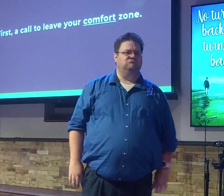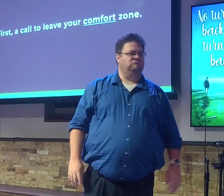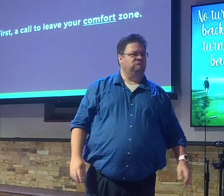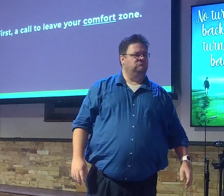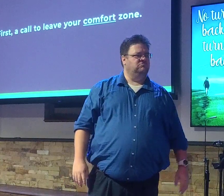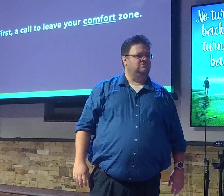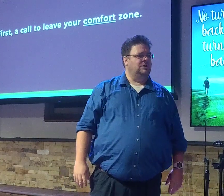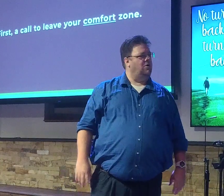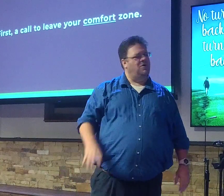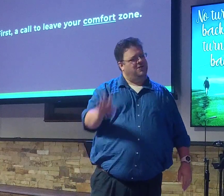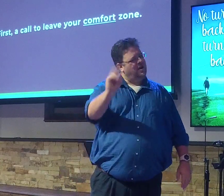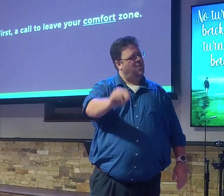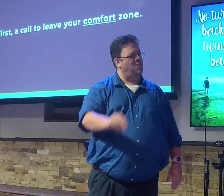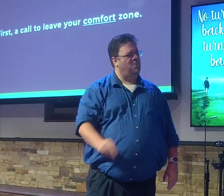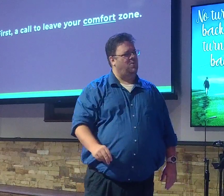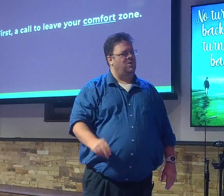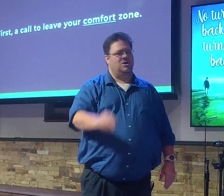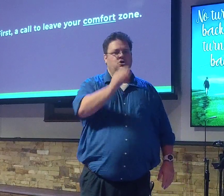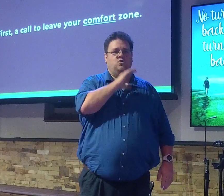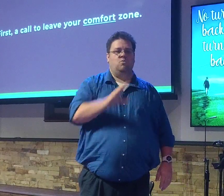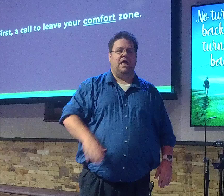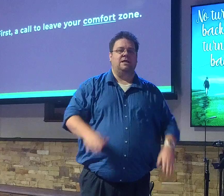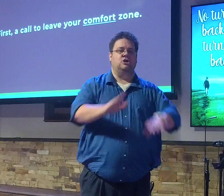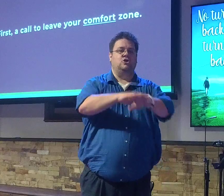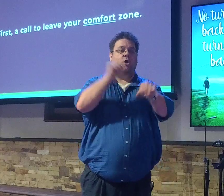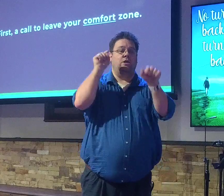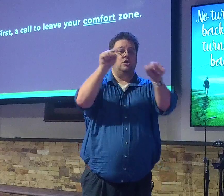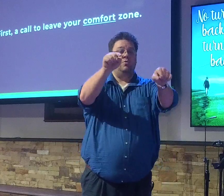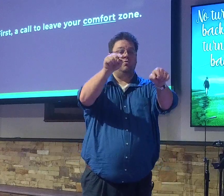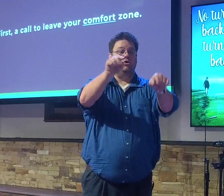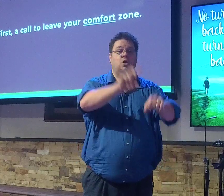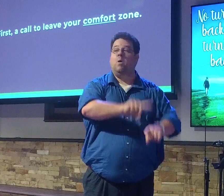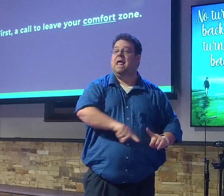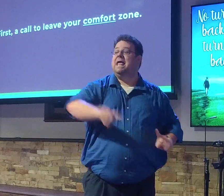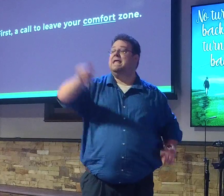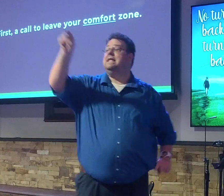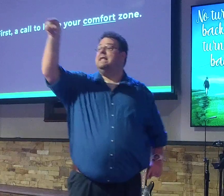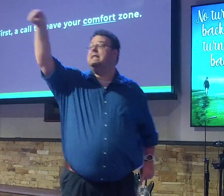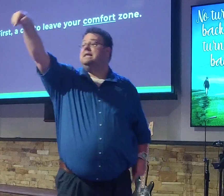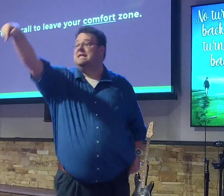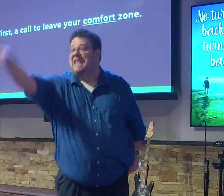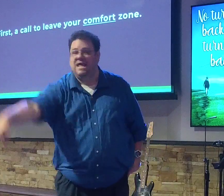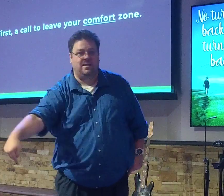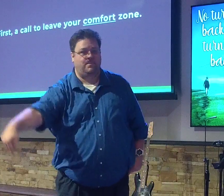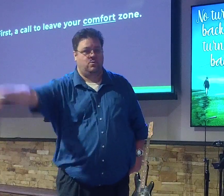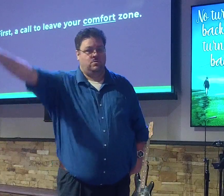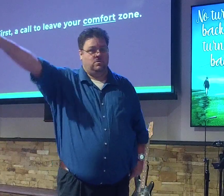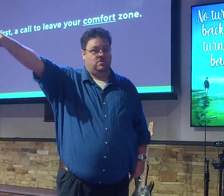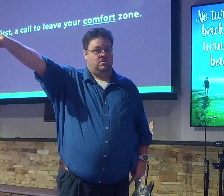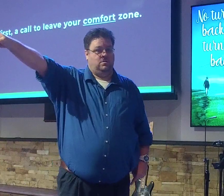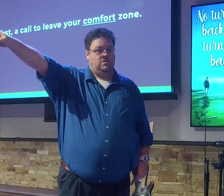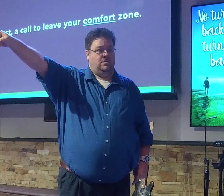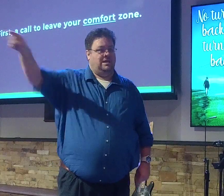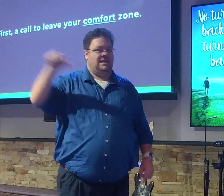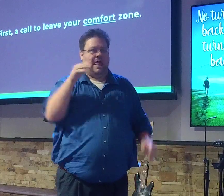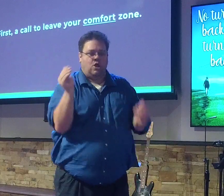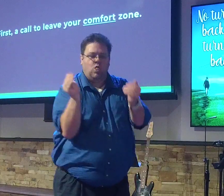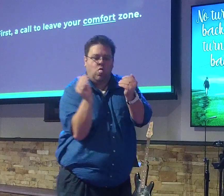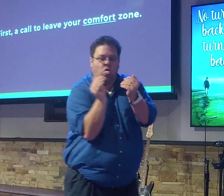Christ is calling you to go deeper. He wants you to do more.